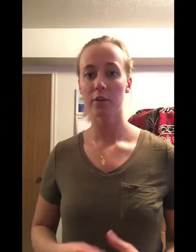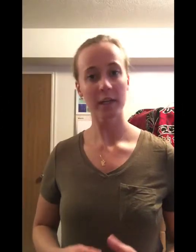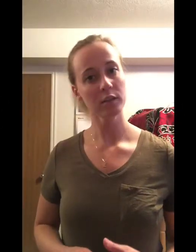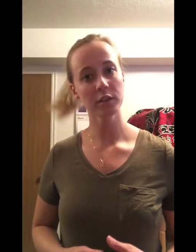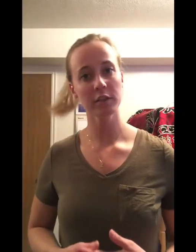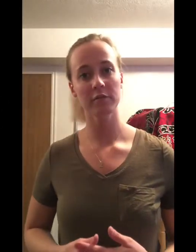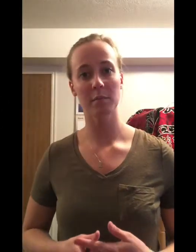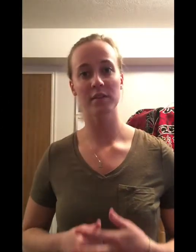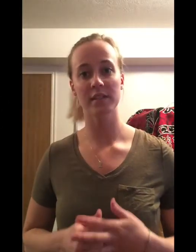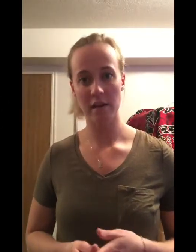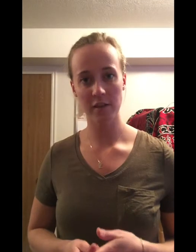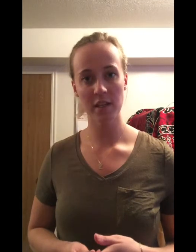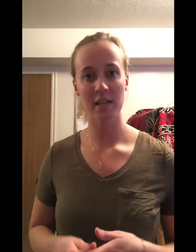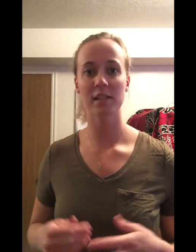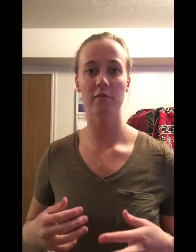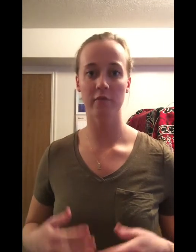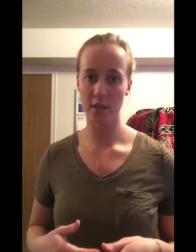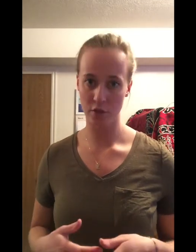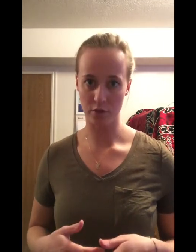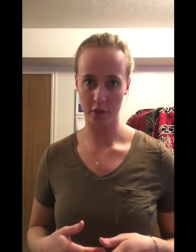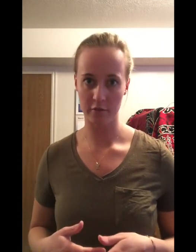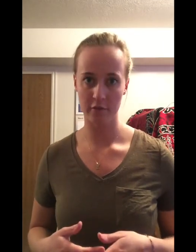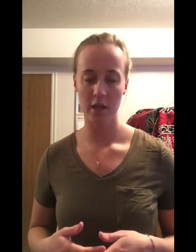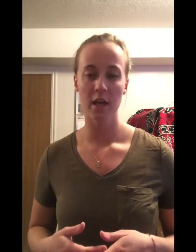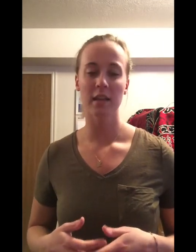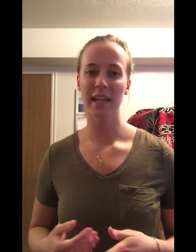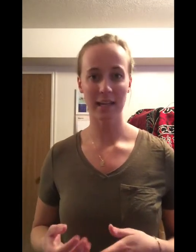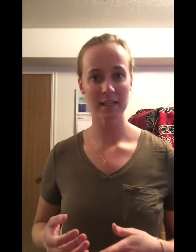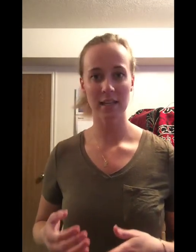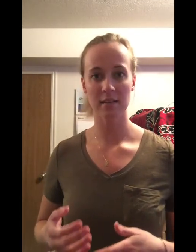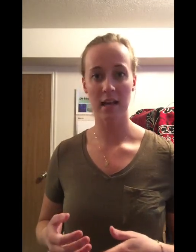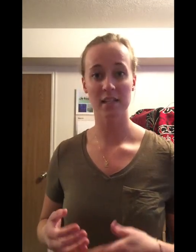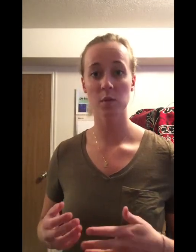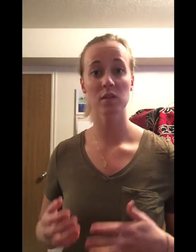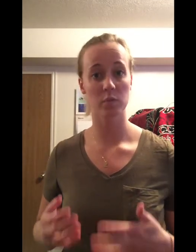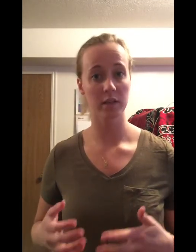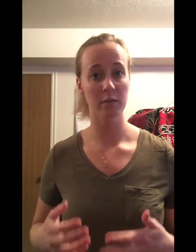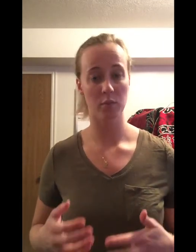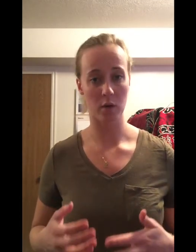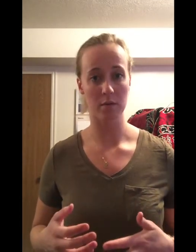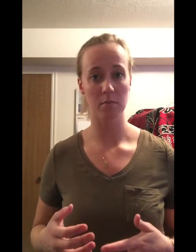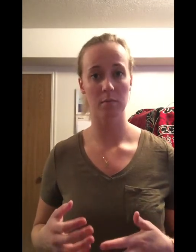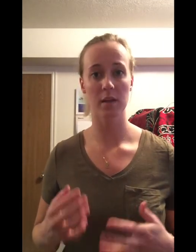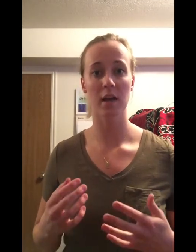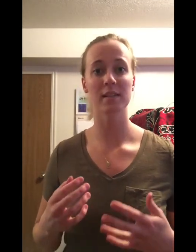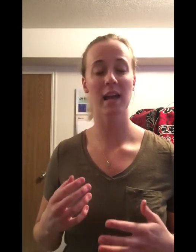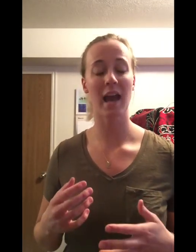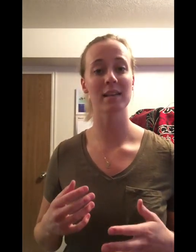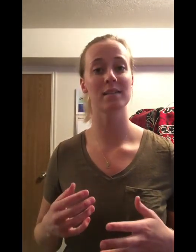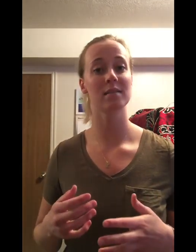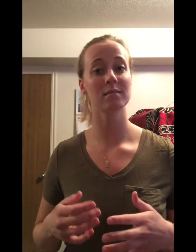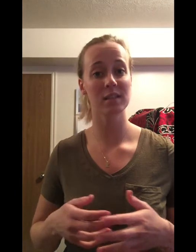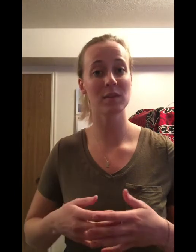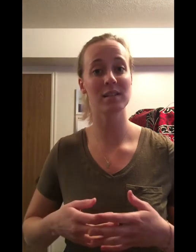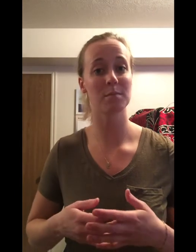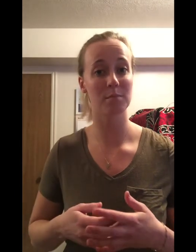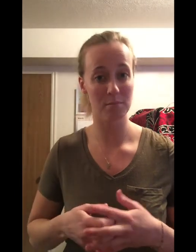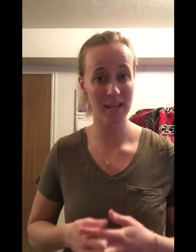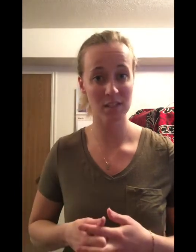Cranial nerve number seven is the facial nerve. Like Andy said in class, this one's really important, because as this one is a mixed